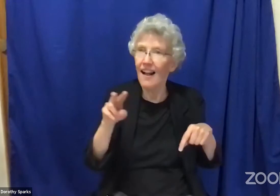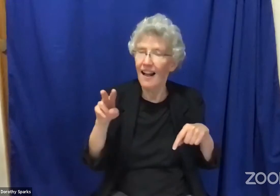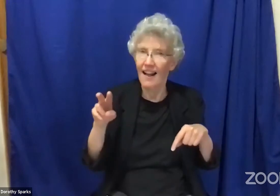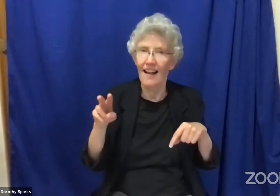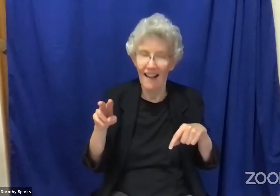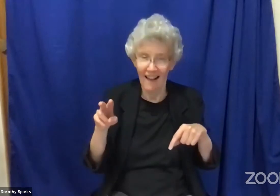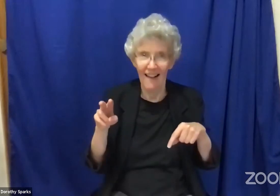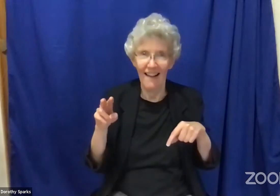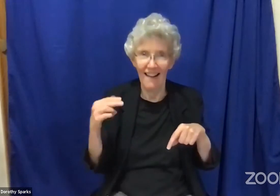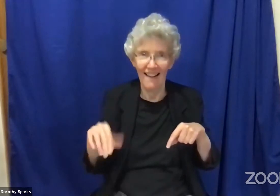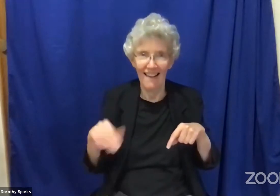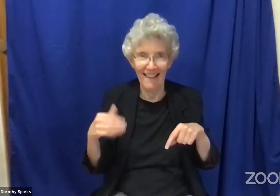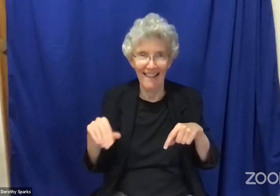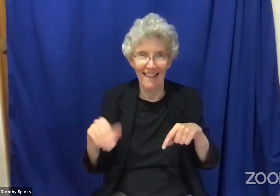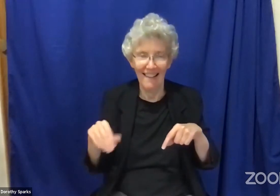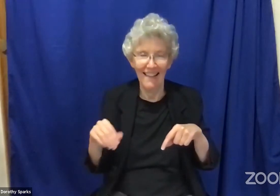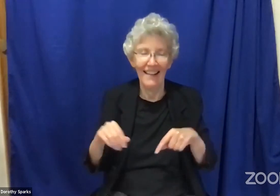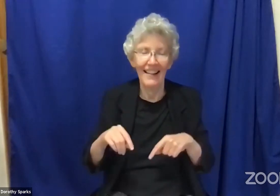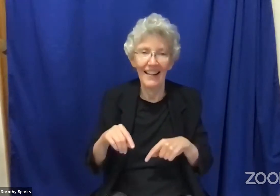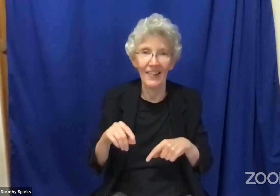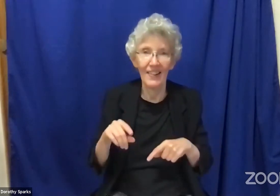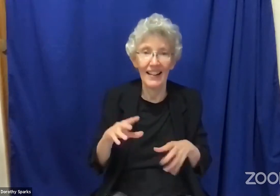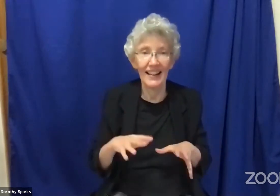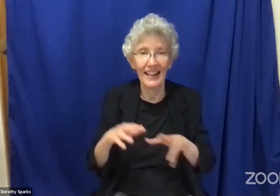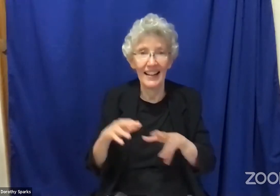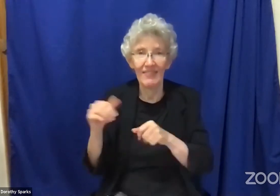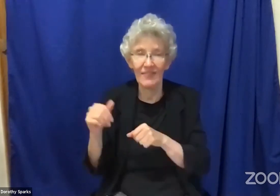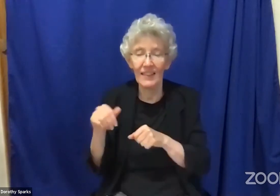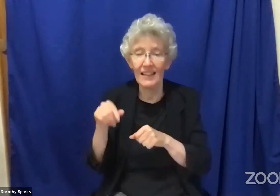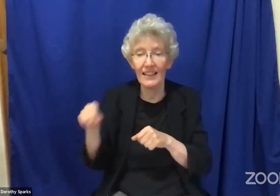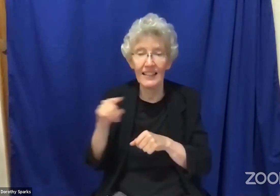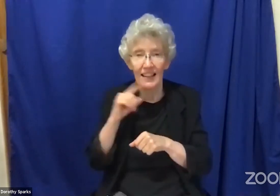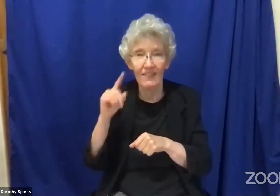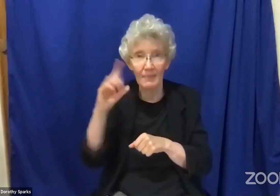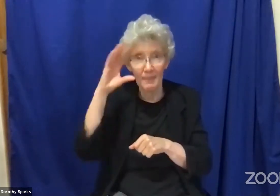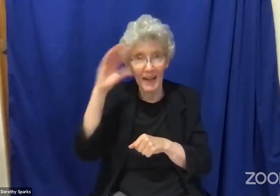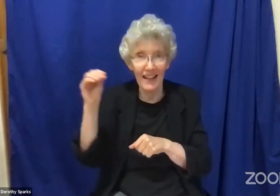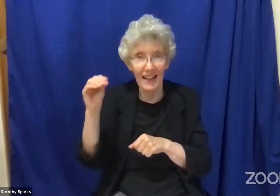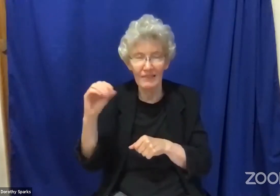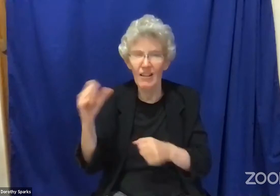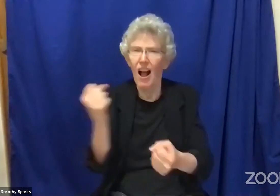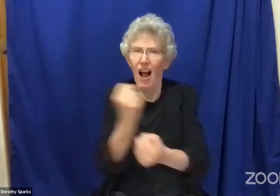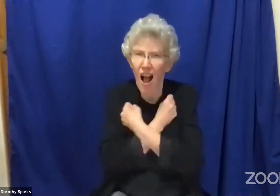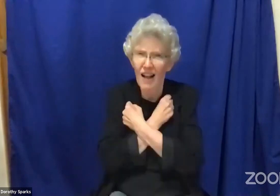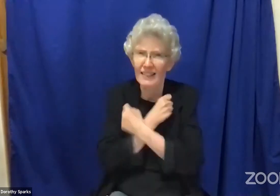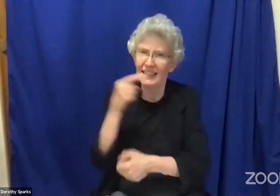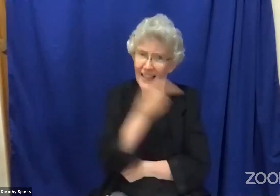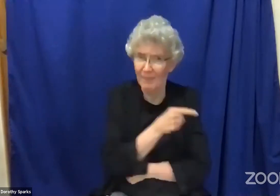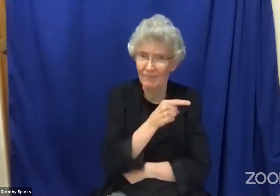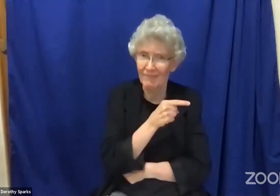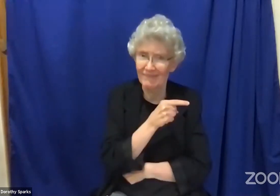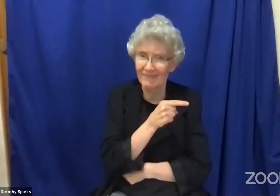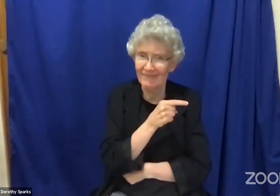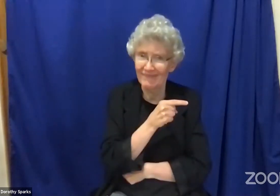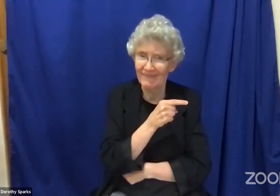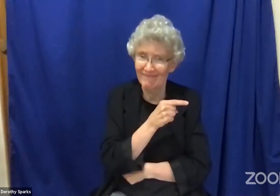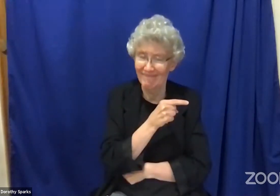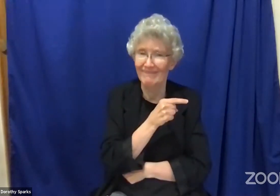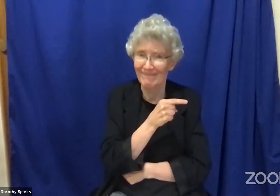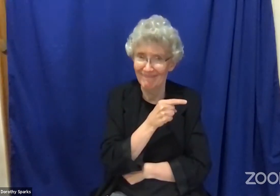and so this black man looked at all these pictures and then before this man